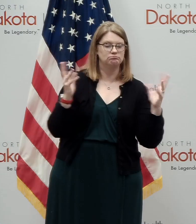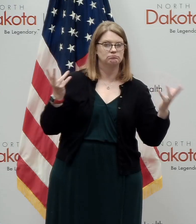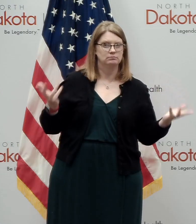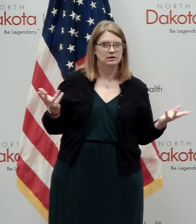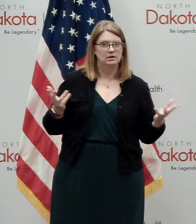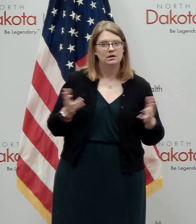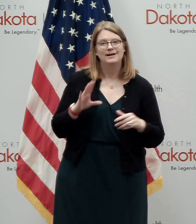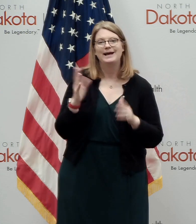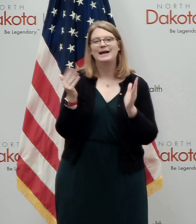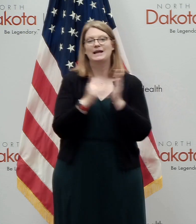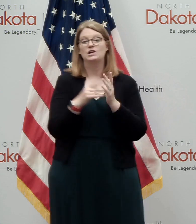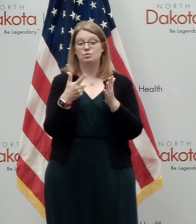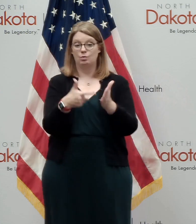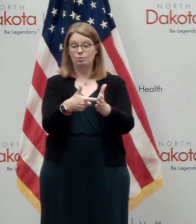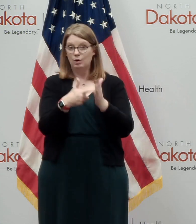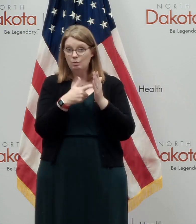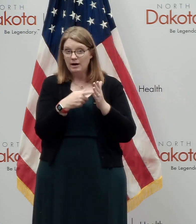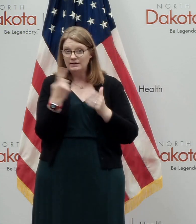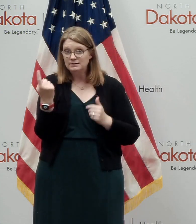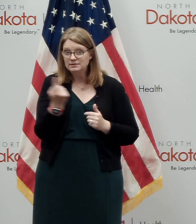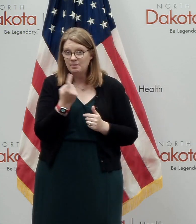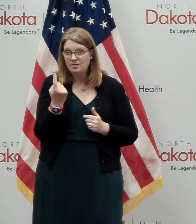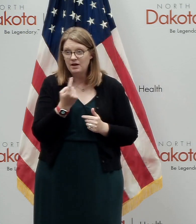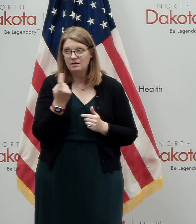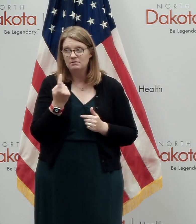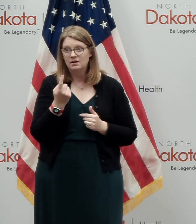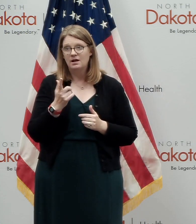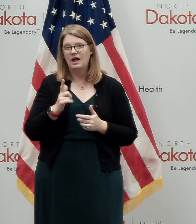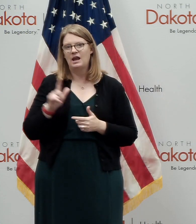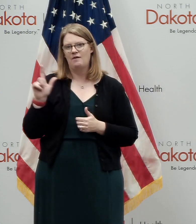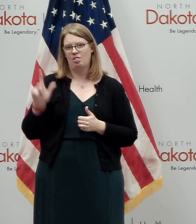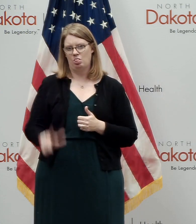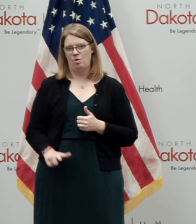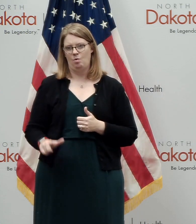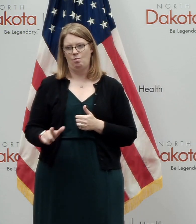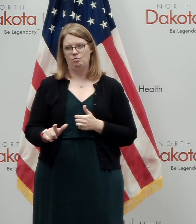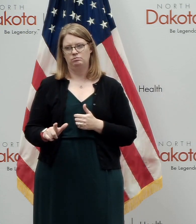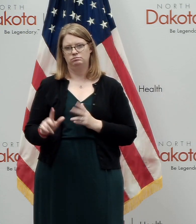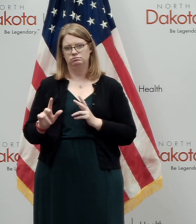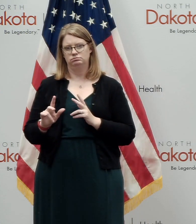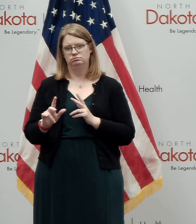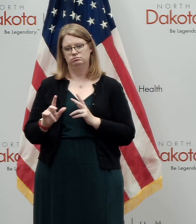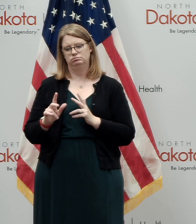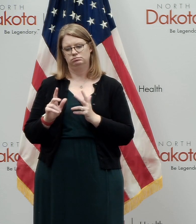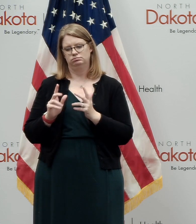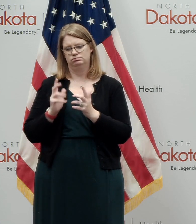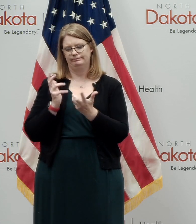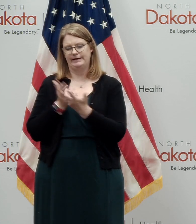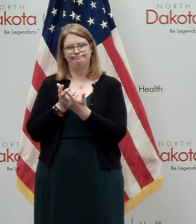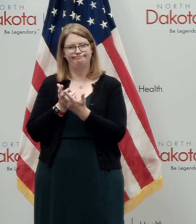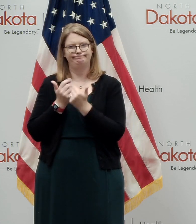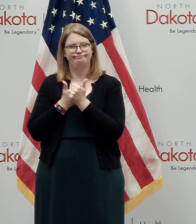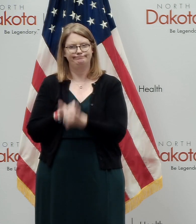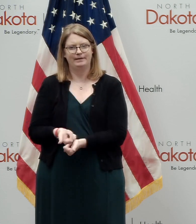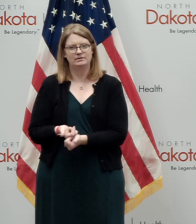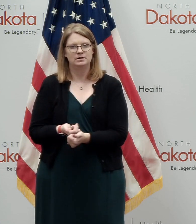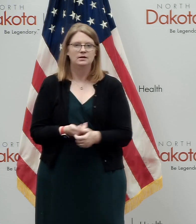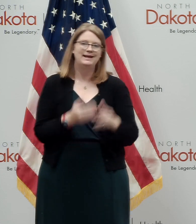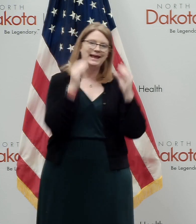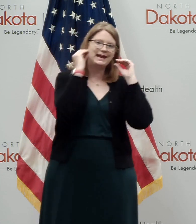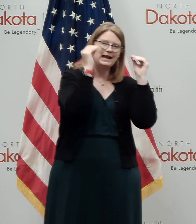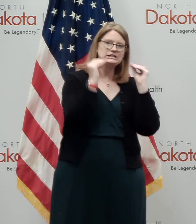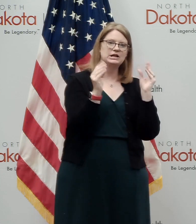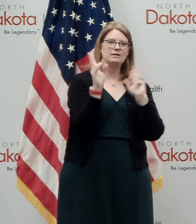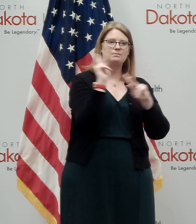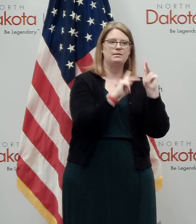could require something and, and have less compliance, uh, you know, versus try to educate people and have more compliance.